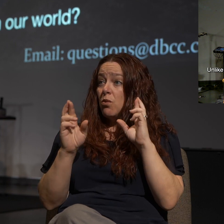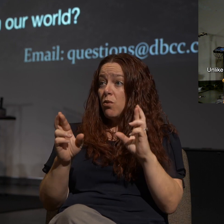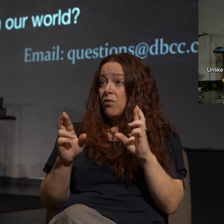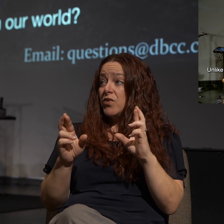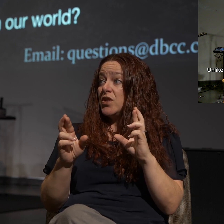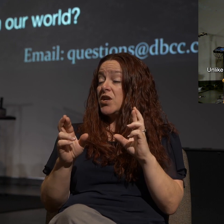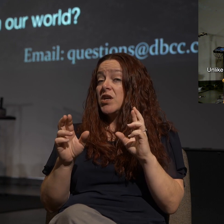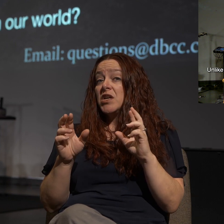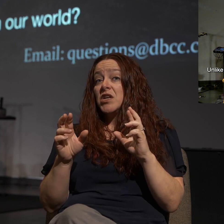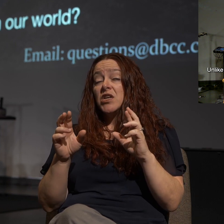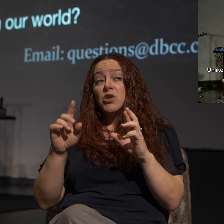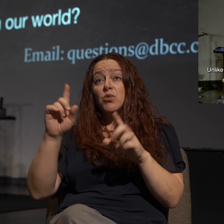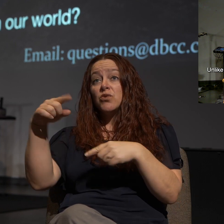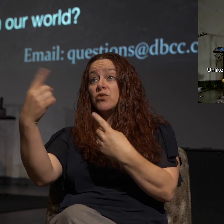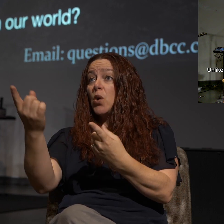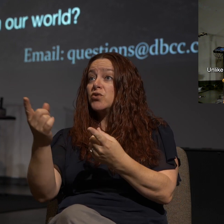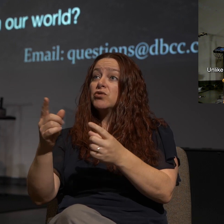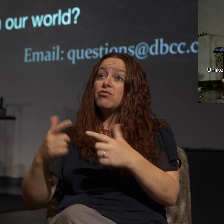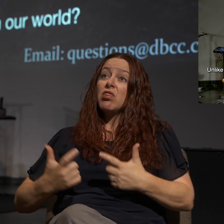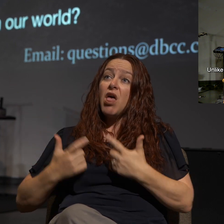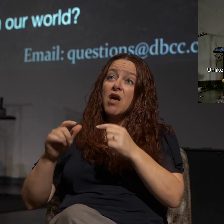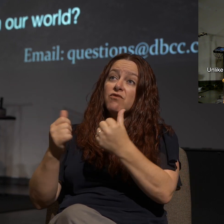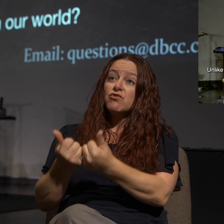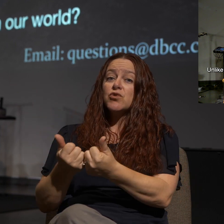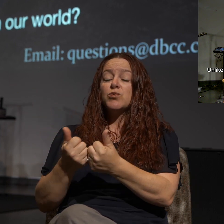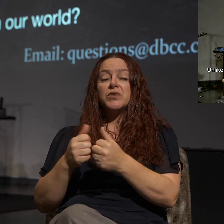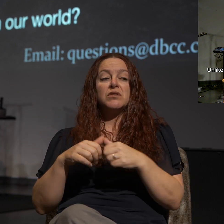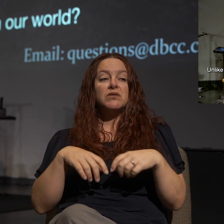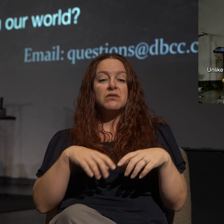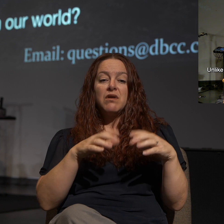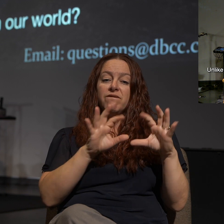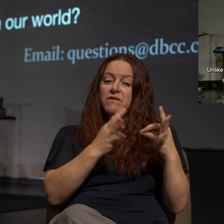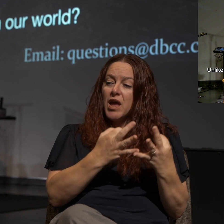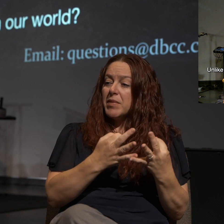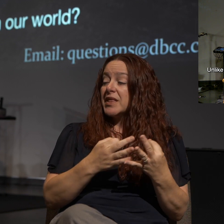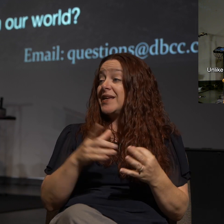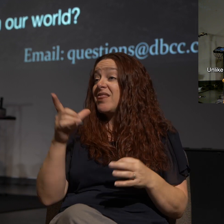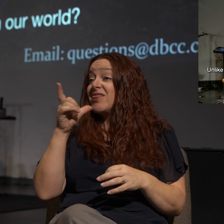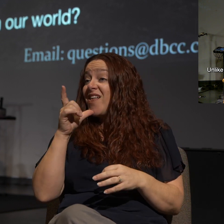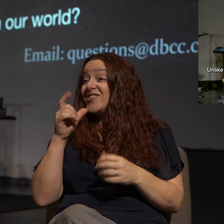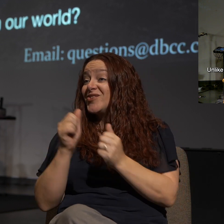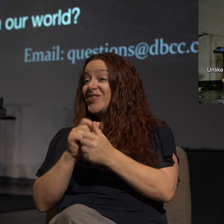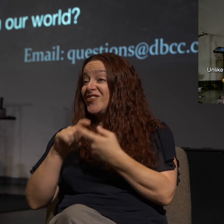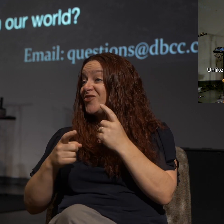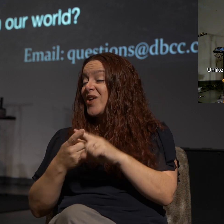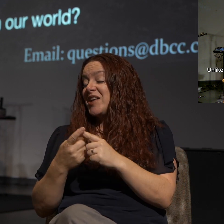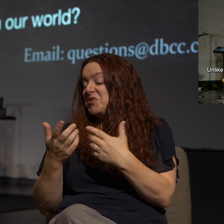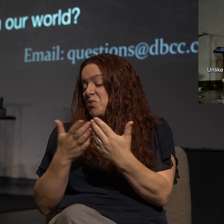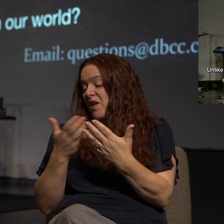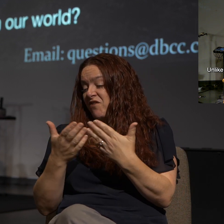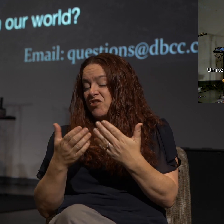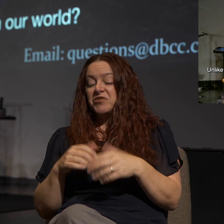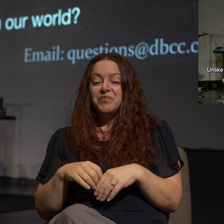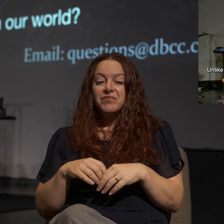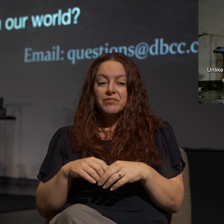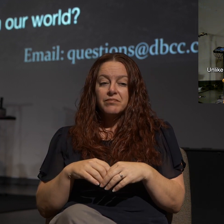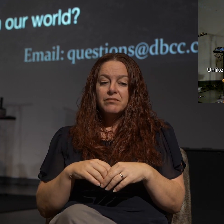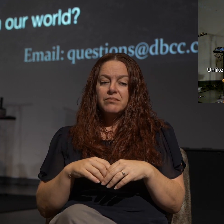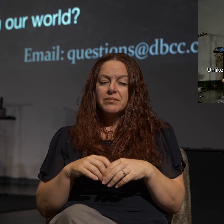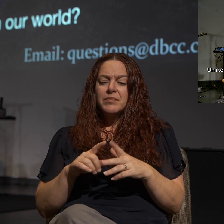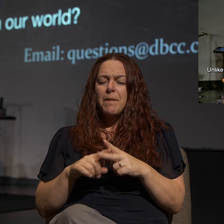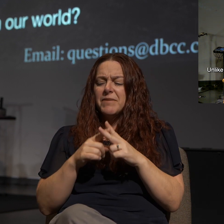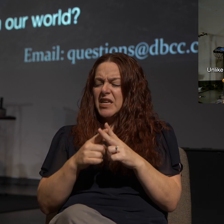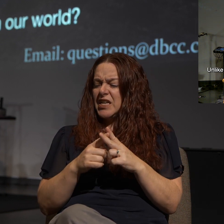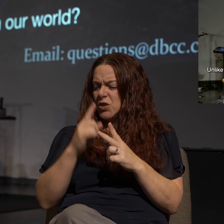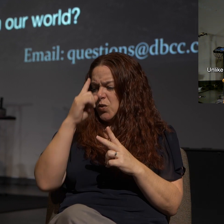to your life groups or your families or maybe at lunch today with friends and begin to think more